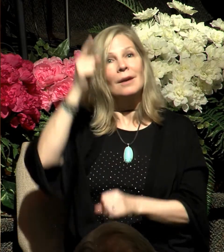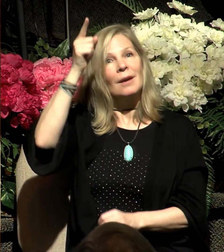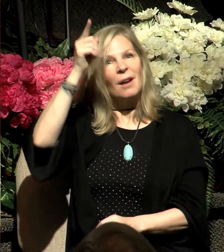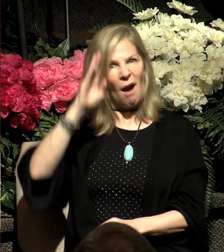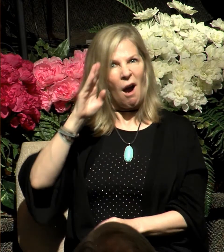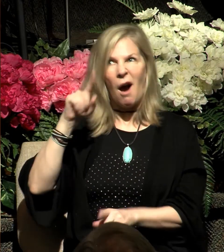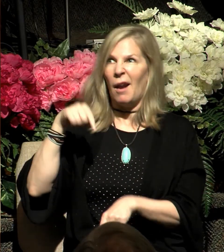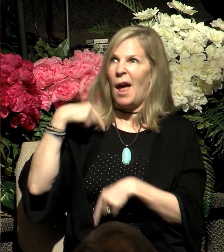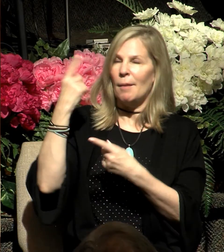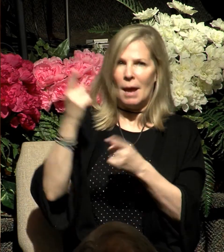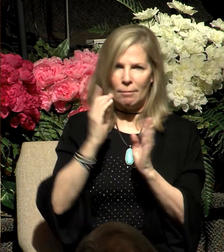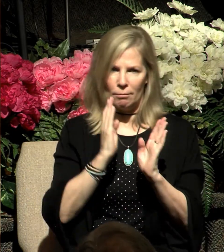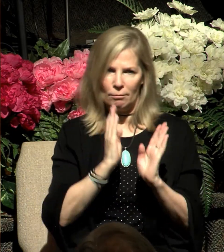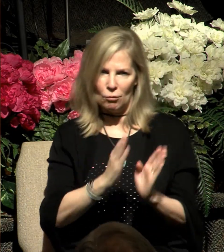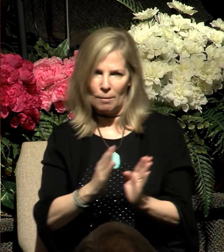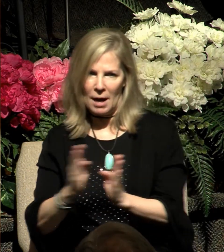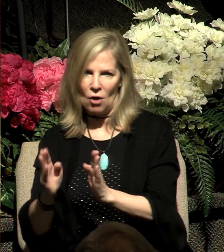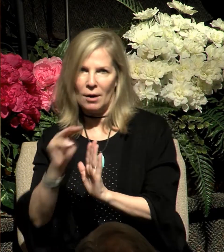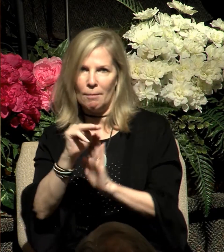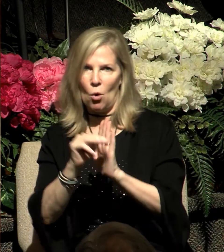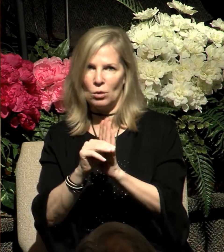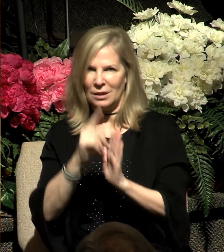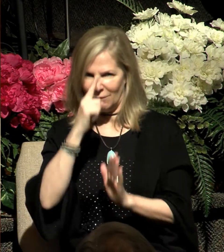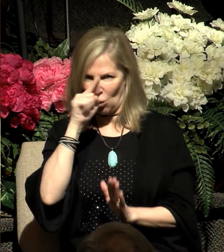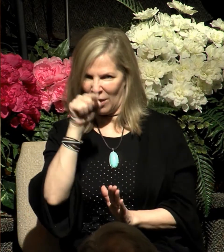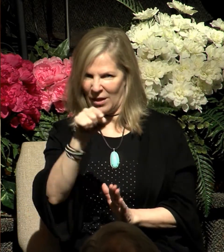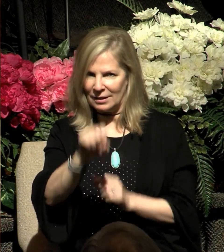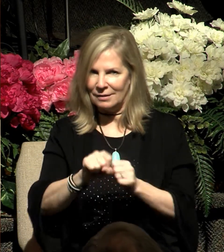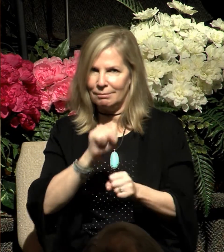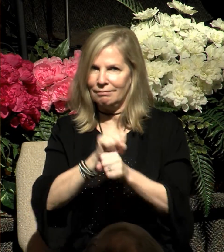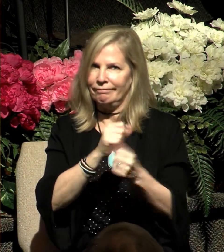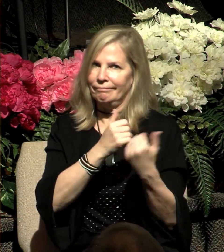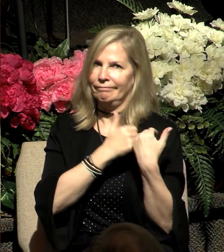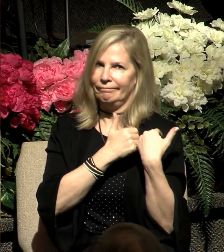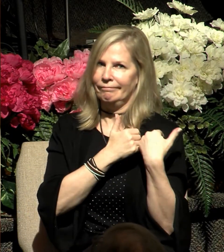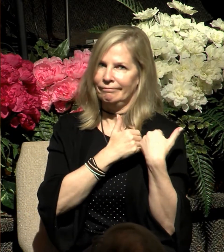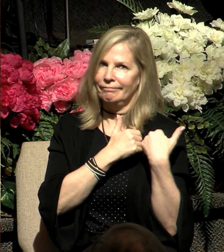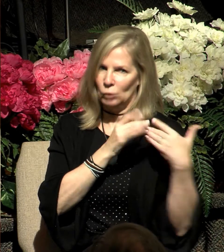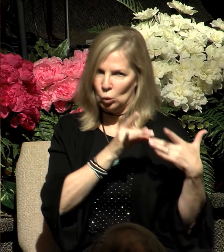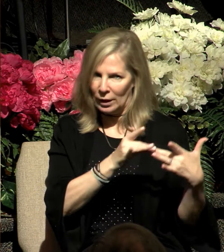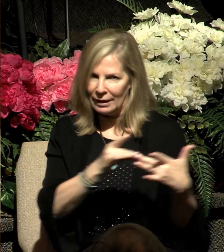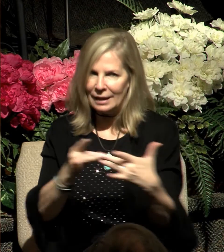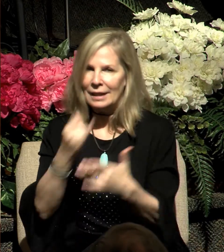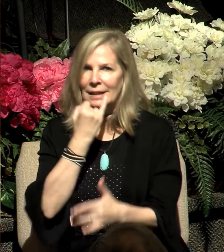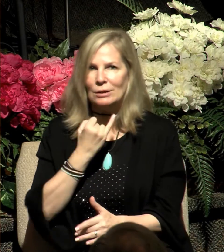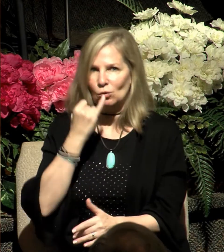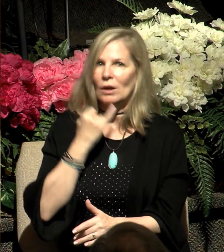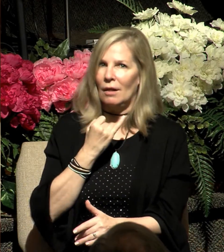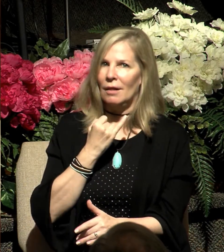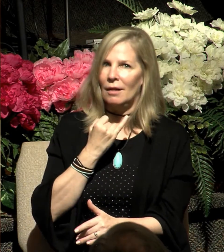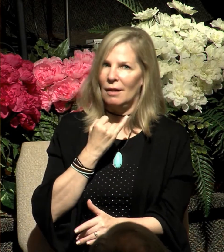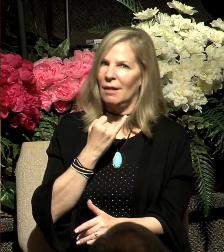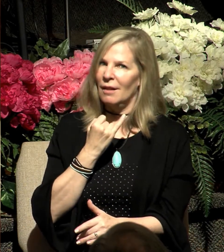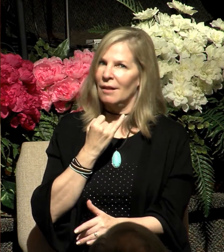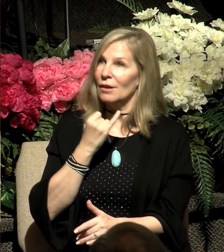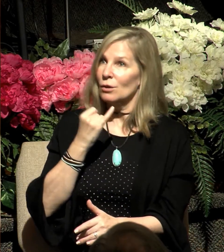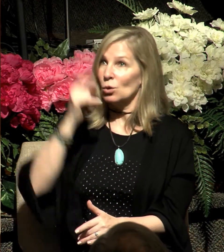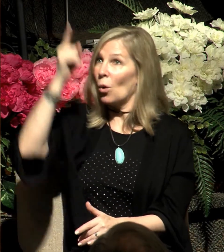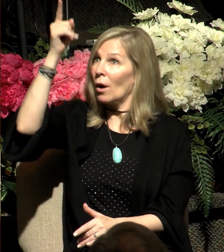preparing Moses for this specific task of leading Israel by training him in the desert. I should say